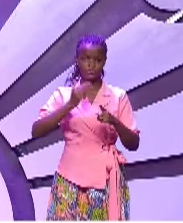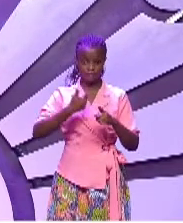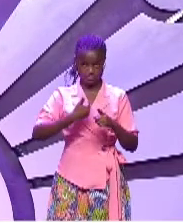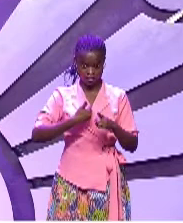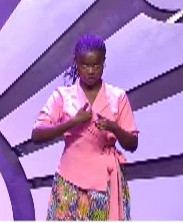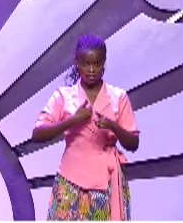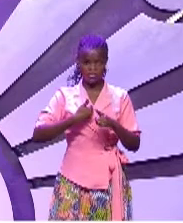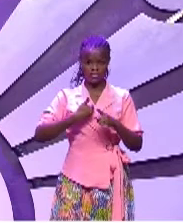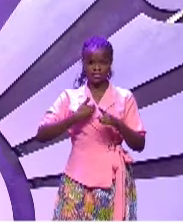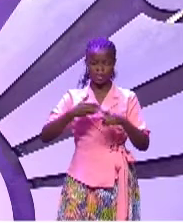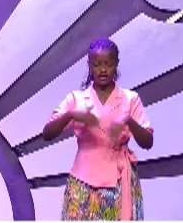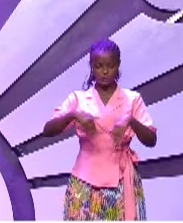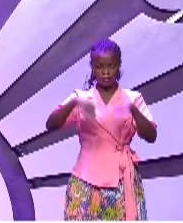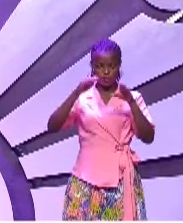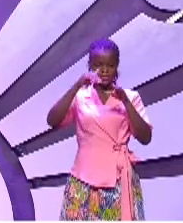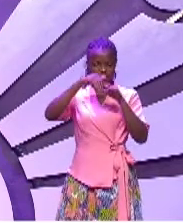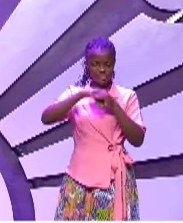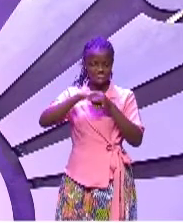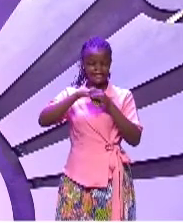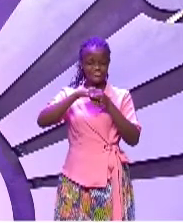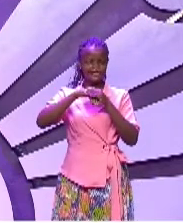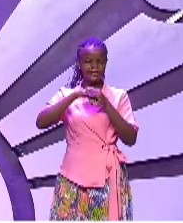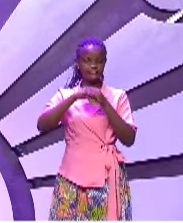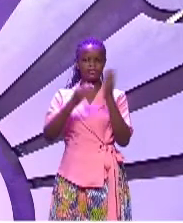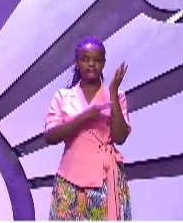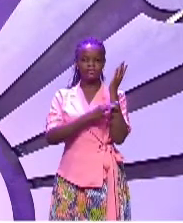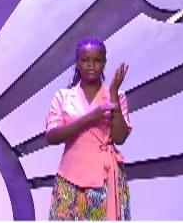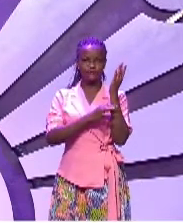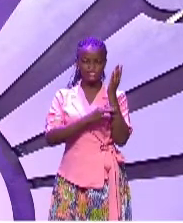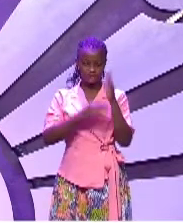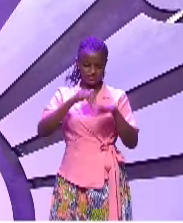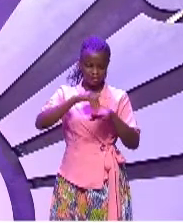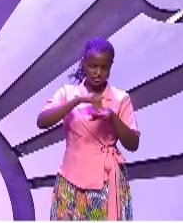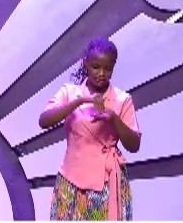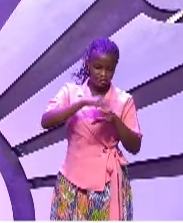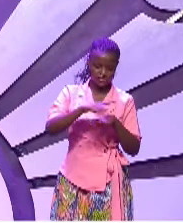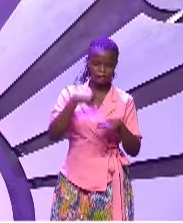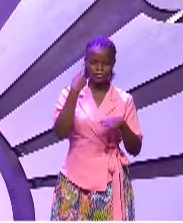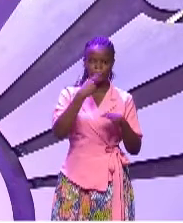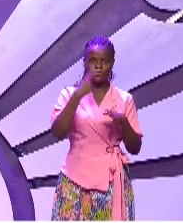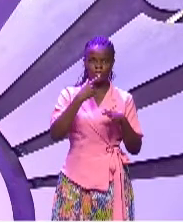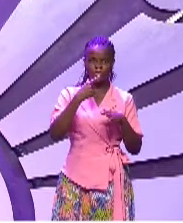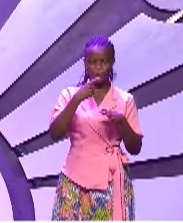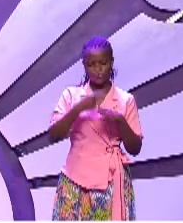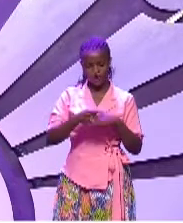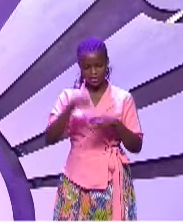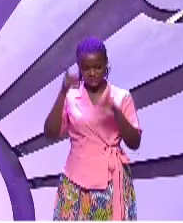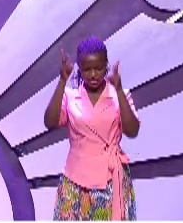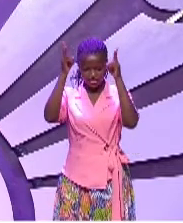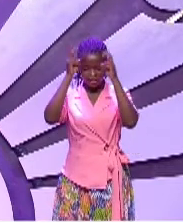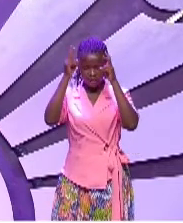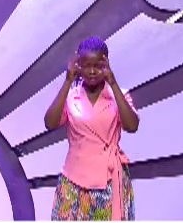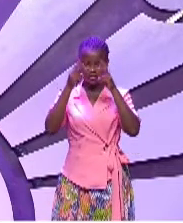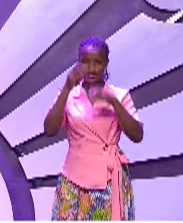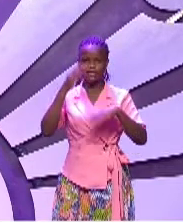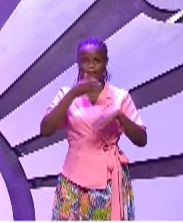thorn in the flesh the messenger of satan to buffet me lest I should be